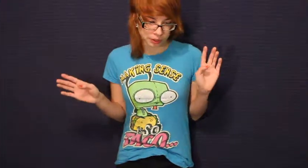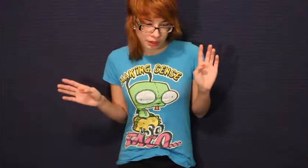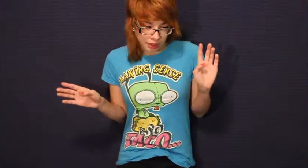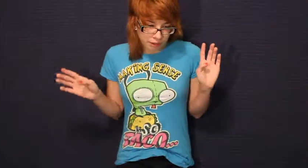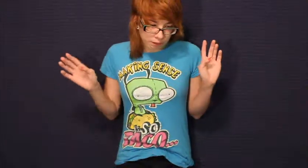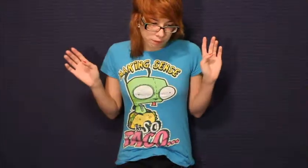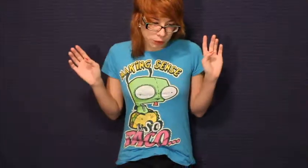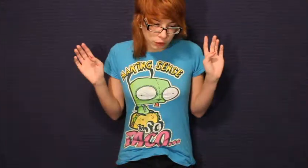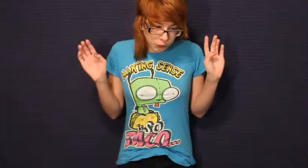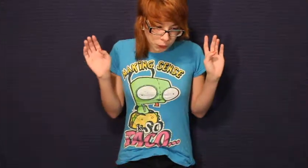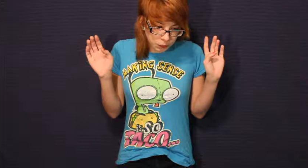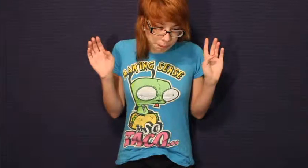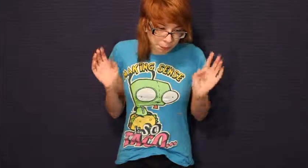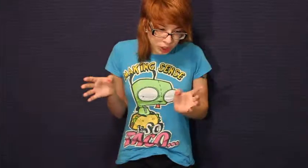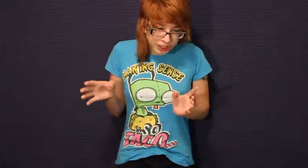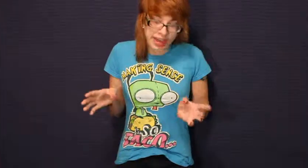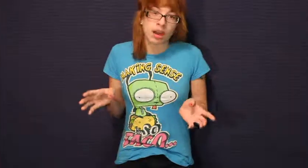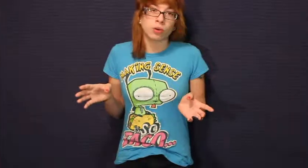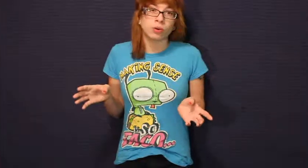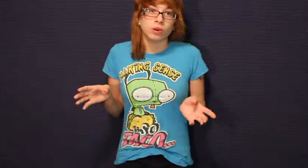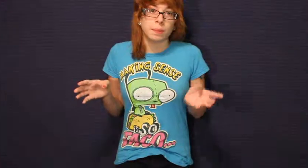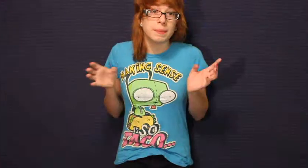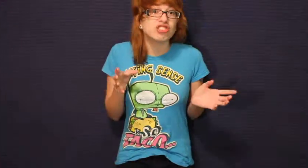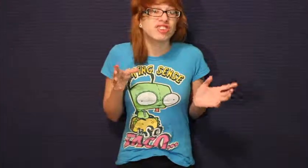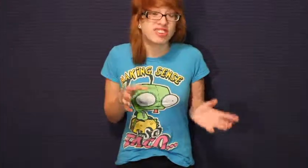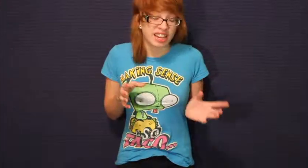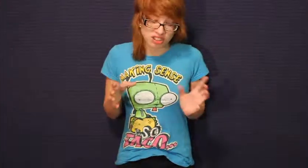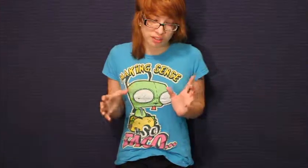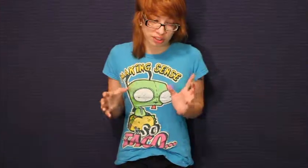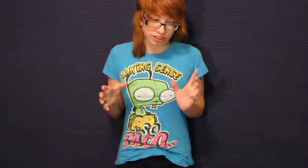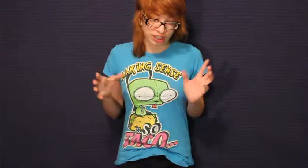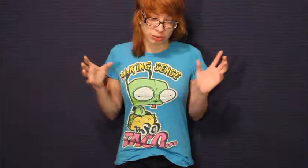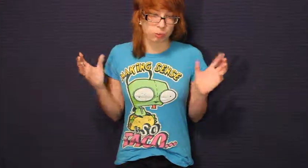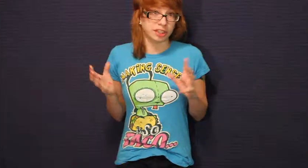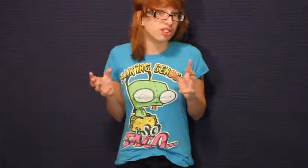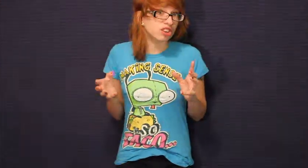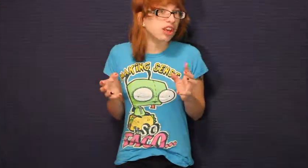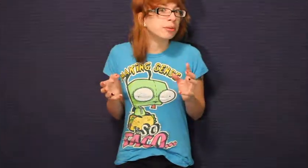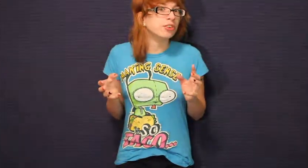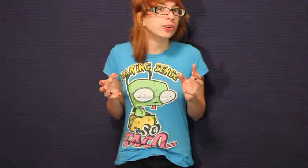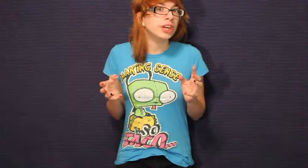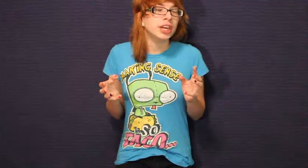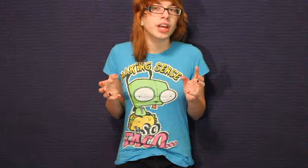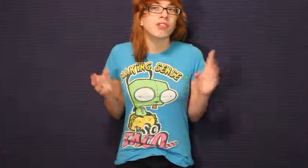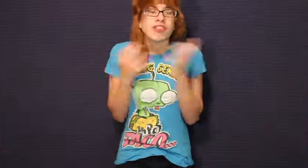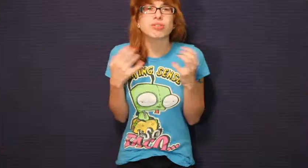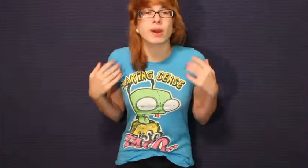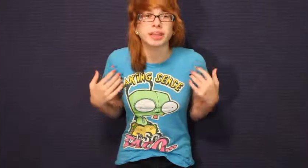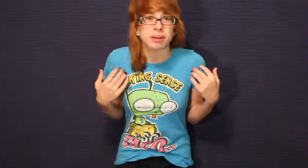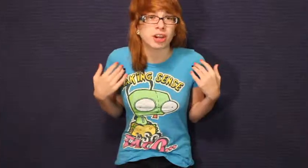to burn down Michigan State University's research laboratory. That's right in my